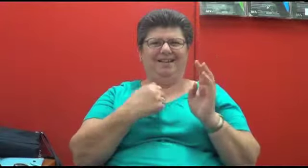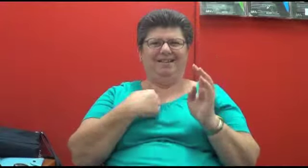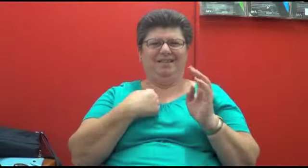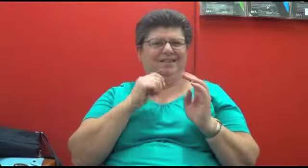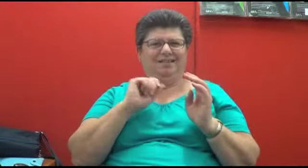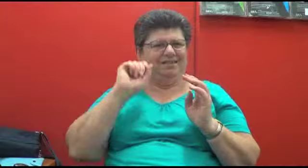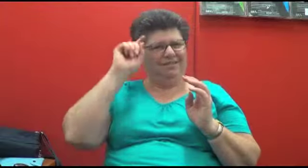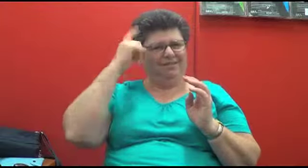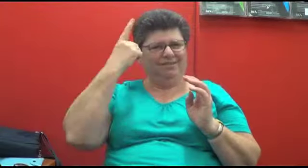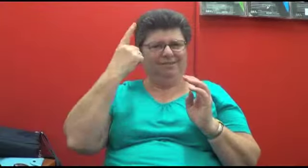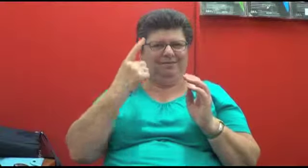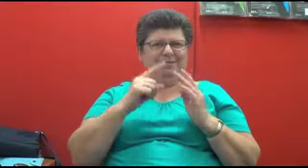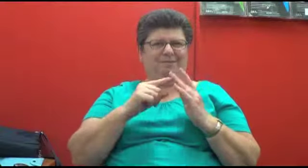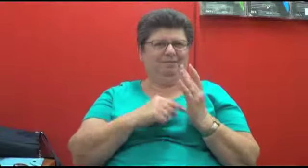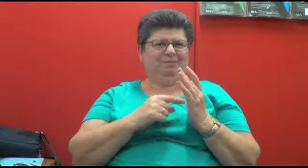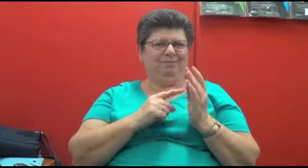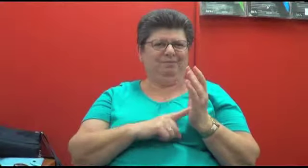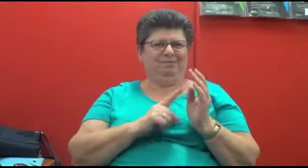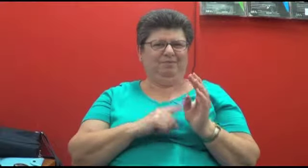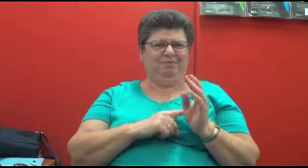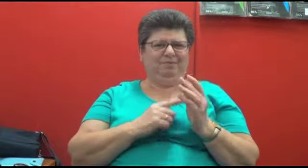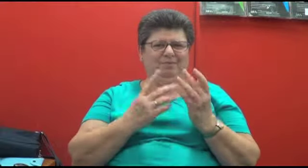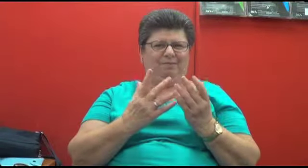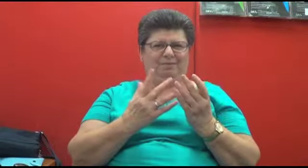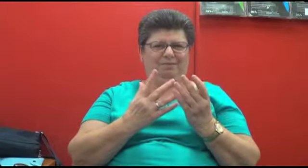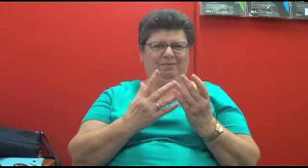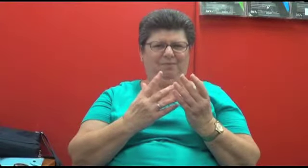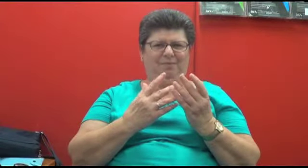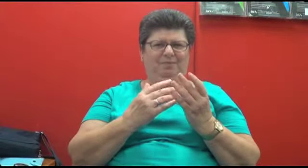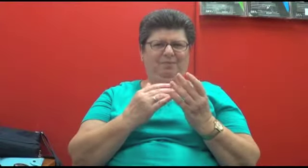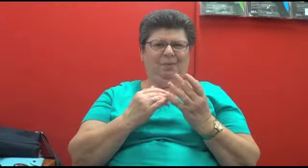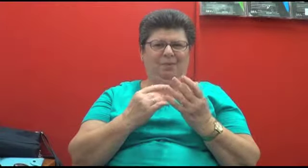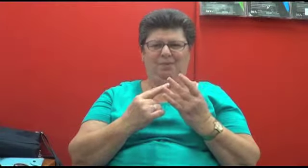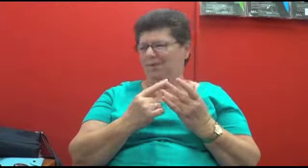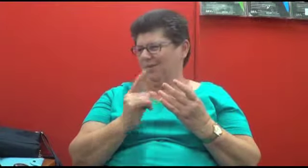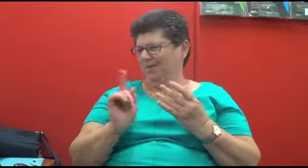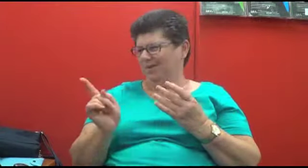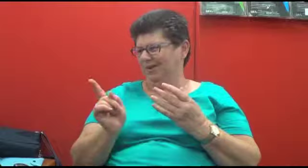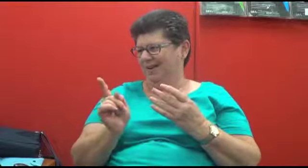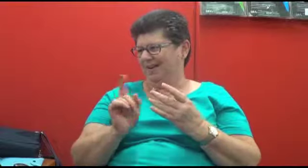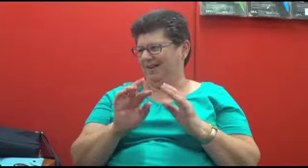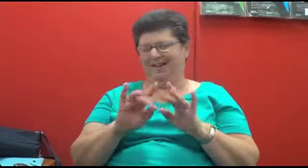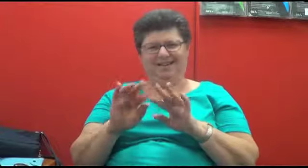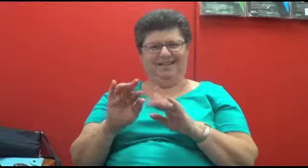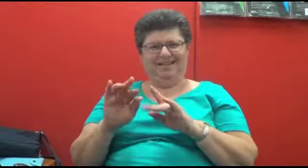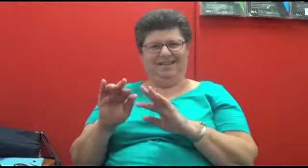But it was written in Italian and I couldn't understand it. So I decided that I'd type the letter